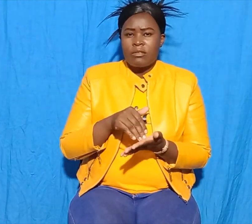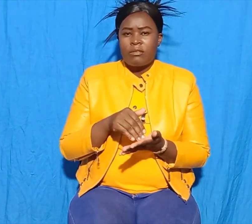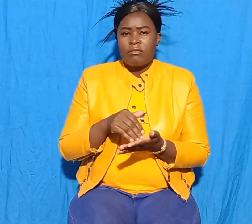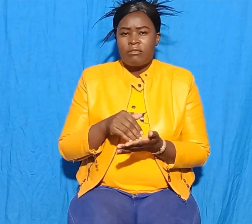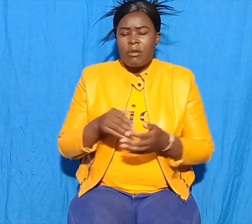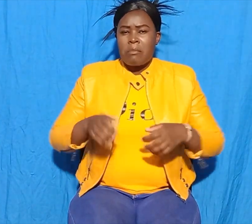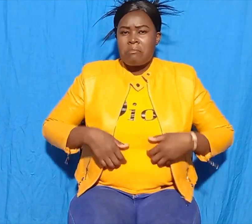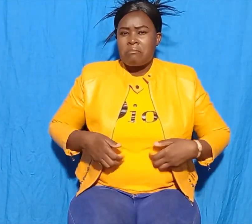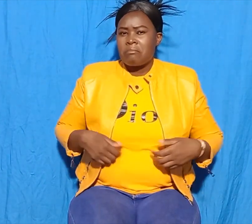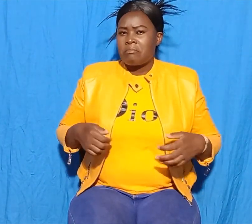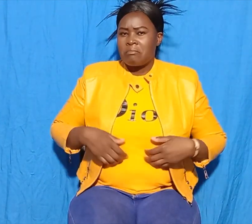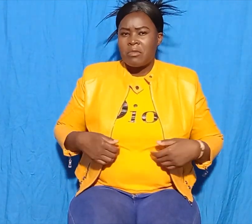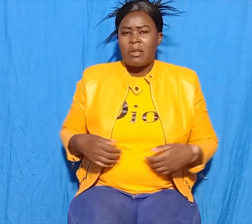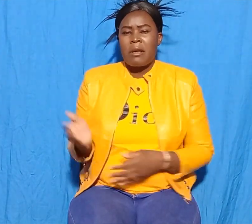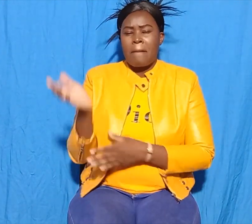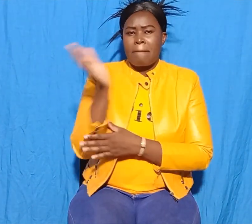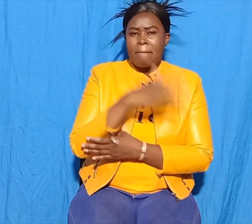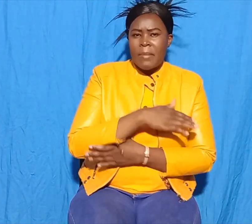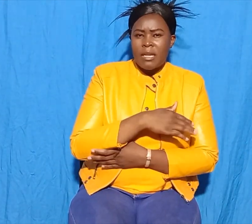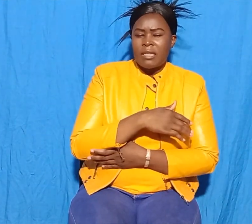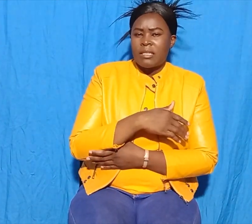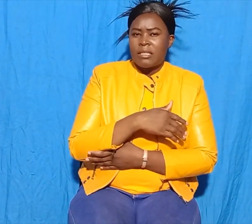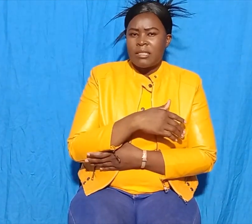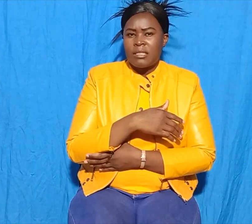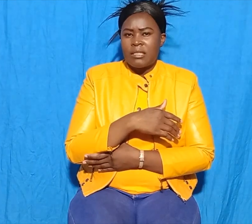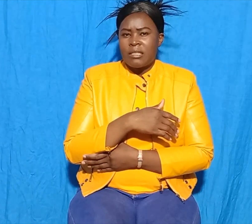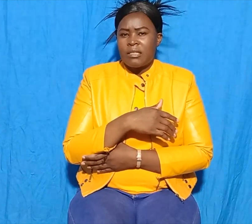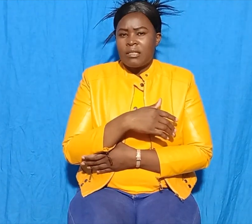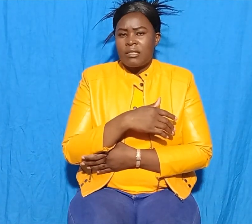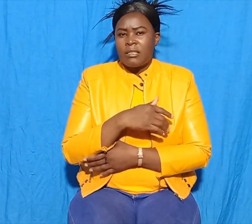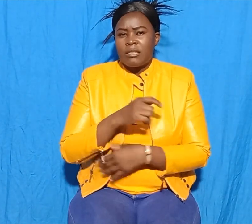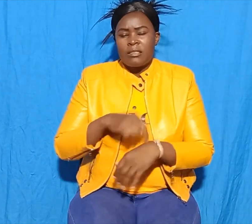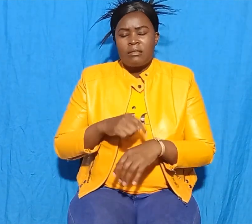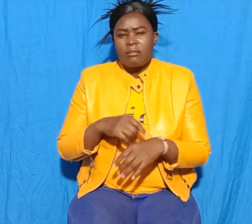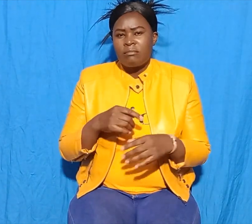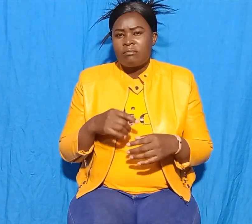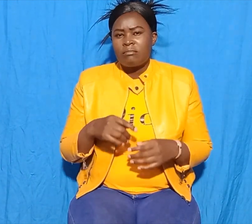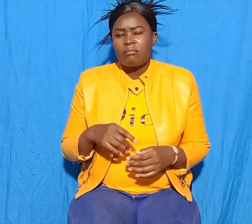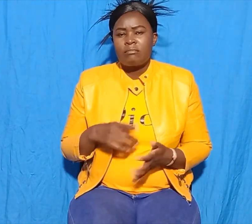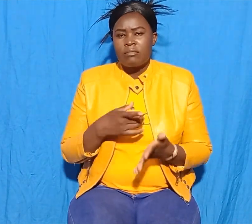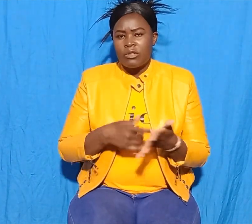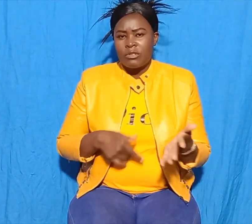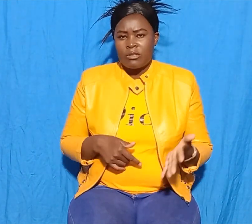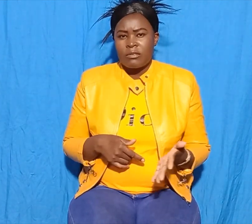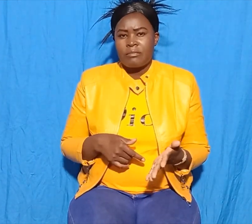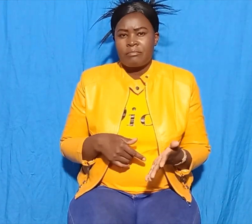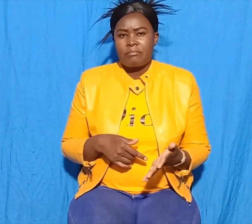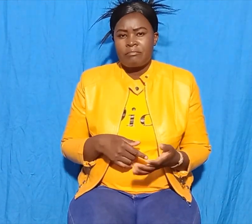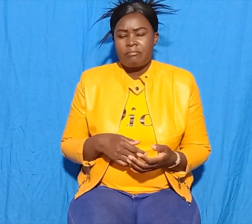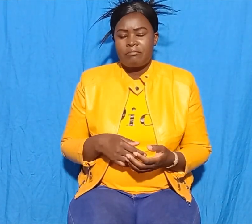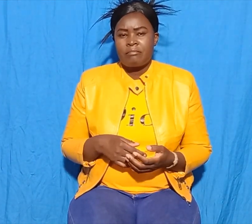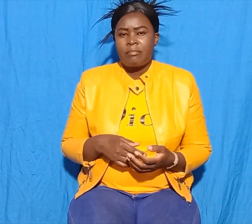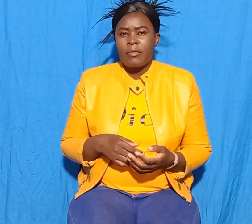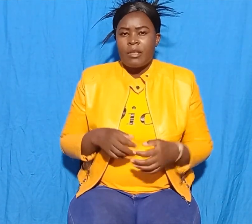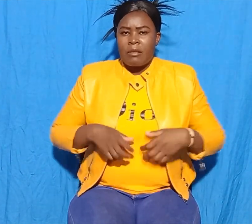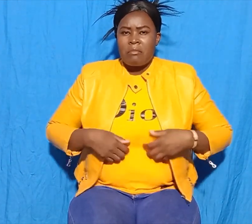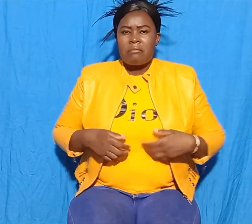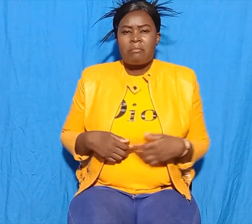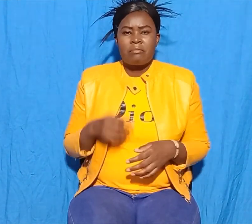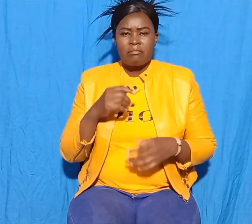Then the monkey began to laugh. Did you think I am a fool? Asked the little monkey. Do you think I